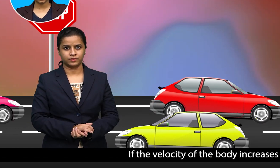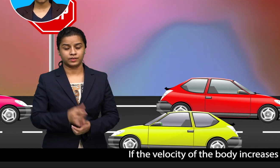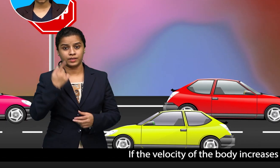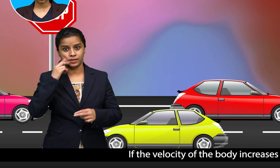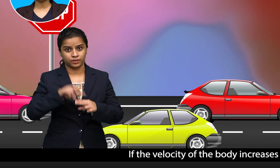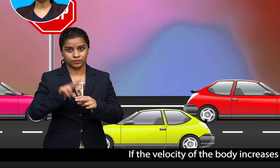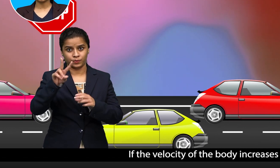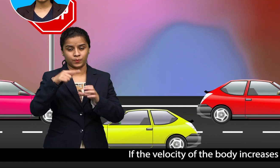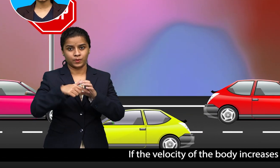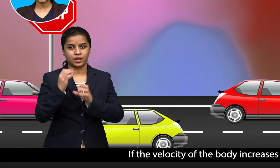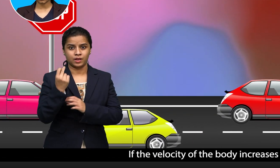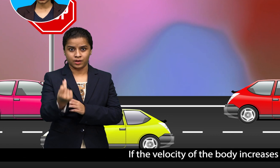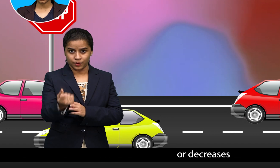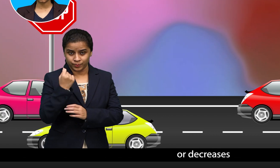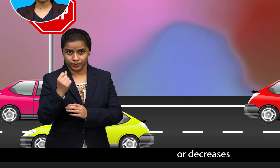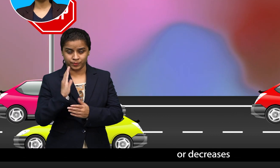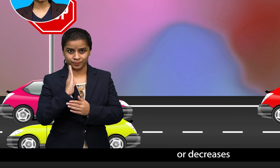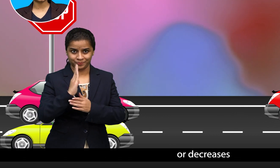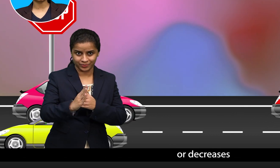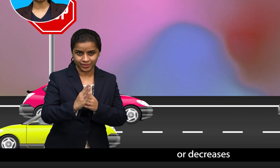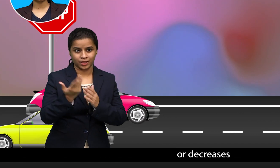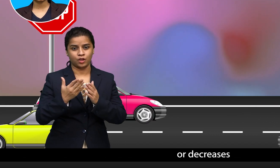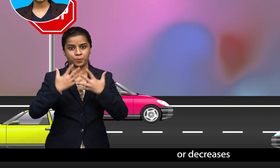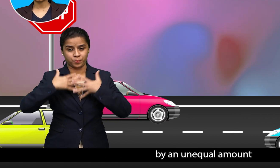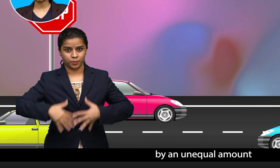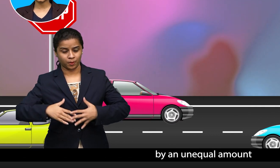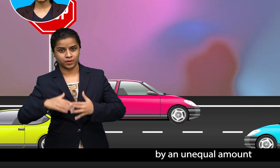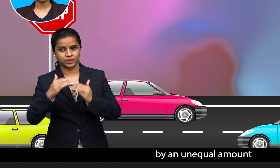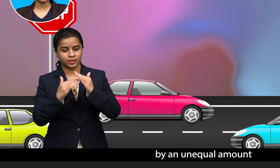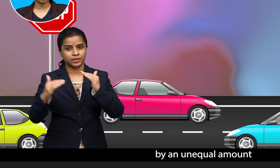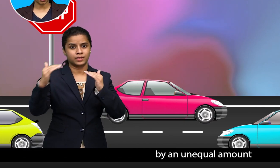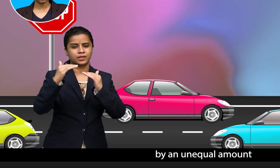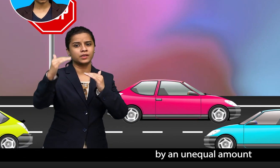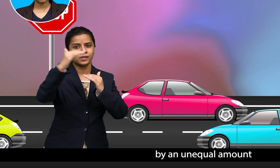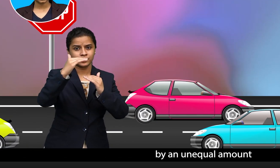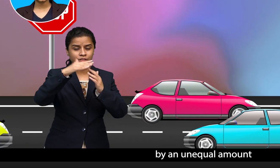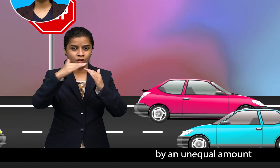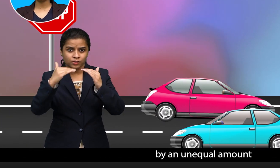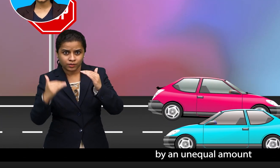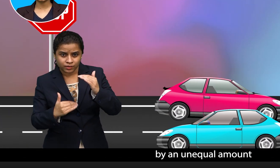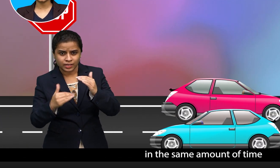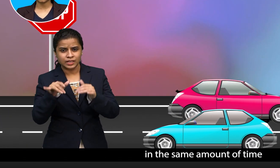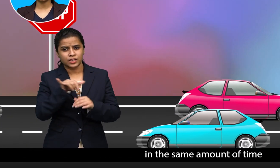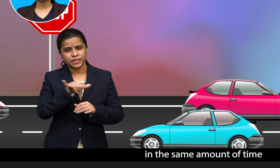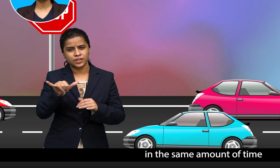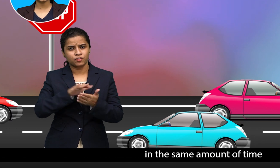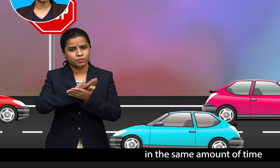of the body increases or decreases by unequal amounts in the same amount of time